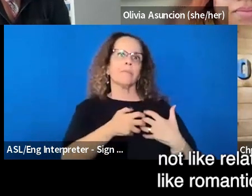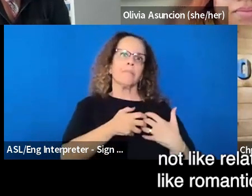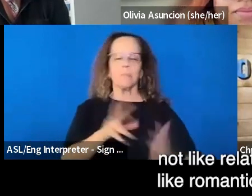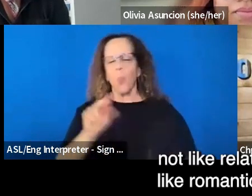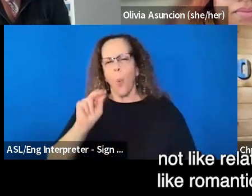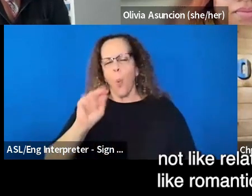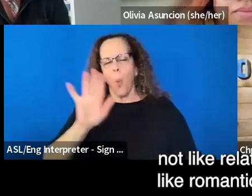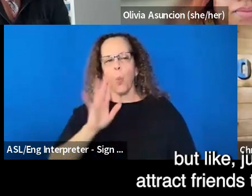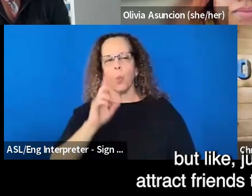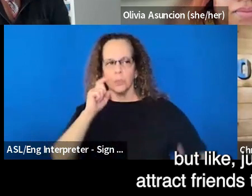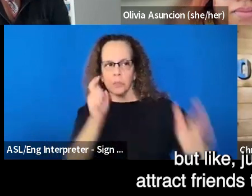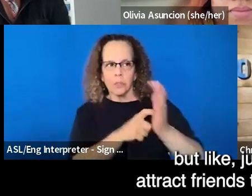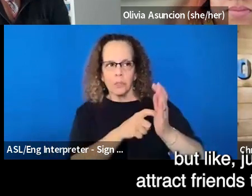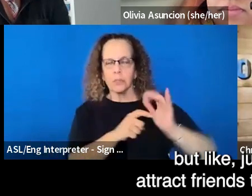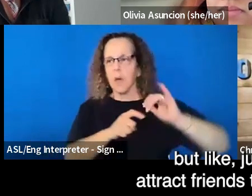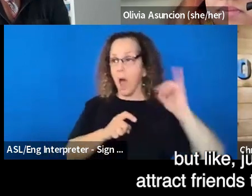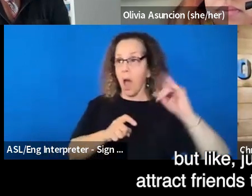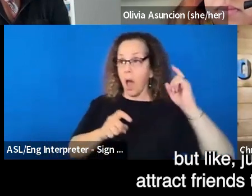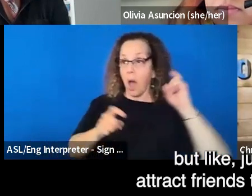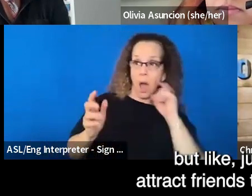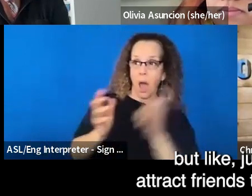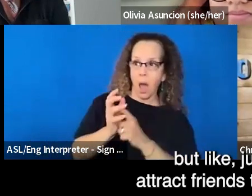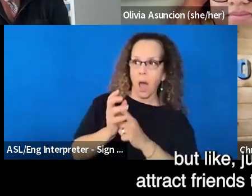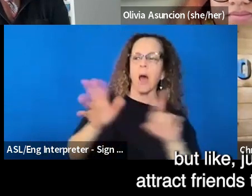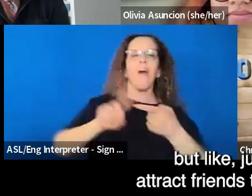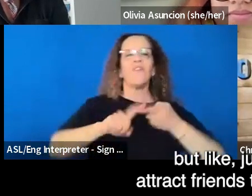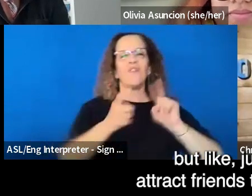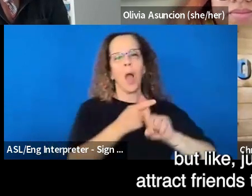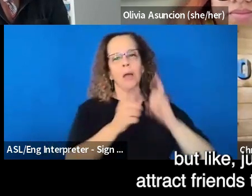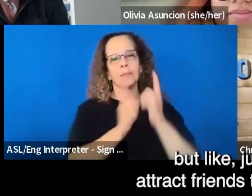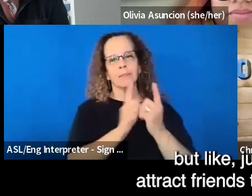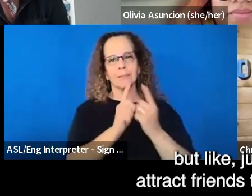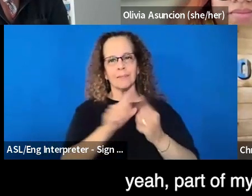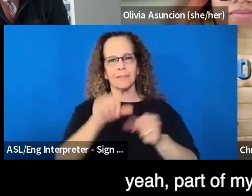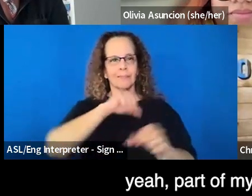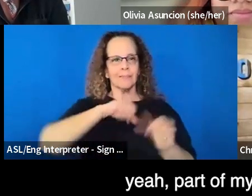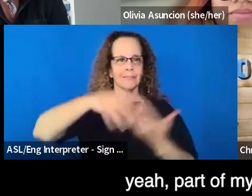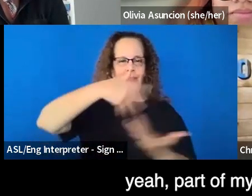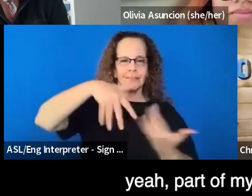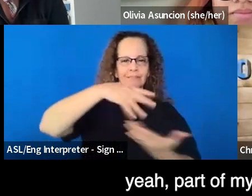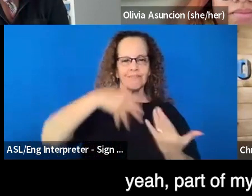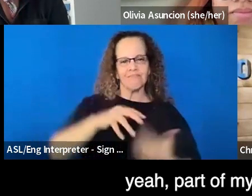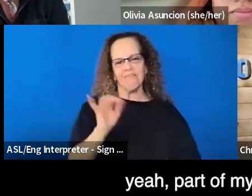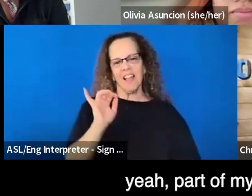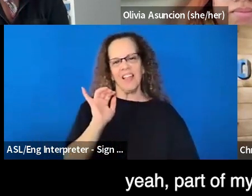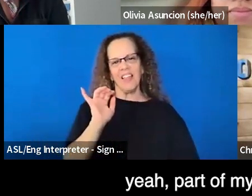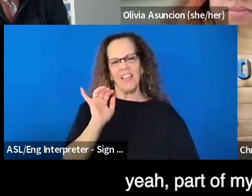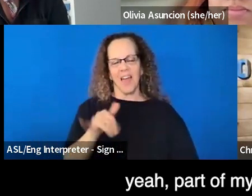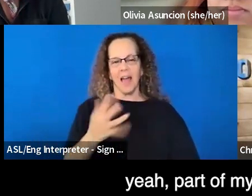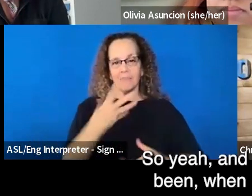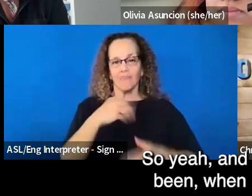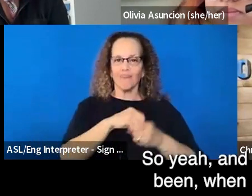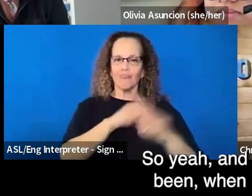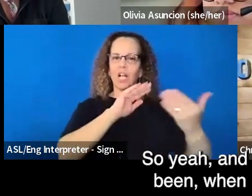romantic attract, but like, just like attract friends to become, yeah, part of my community.